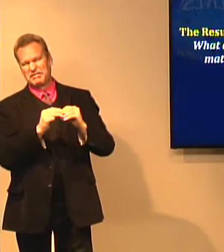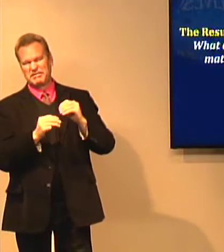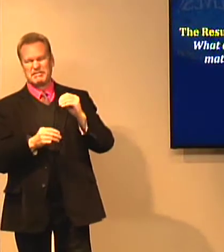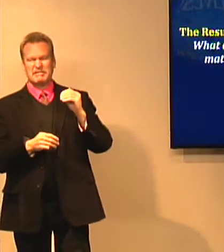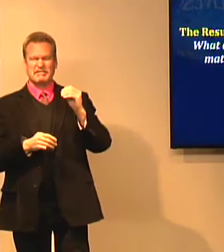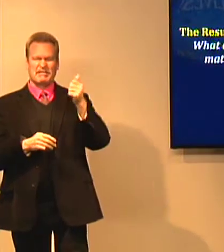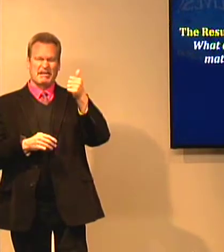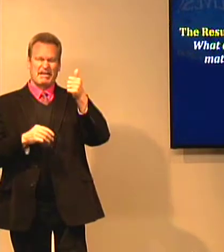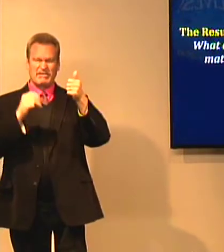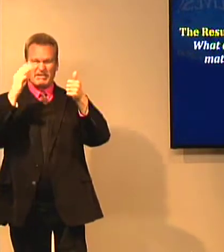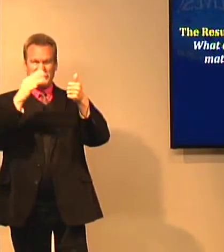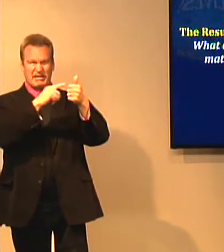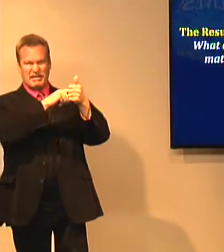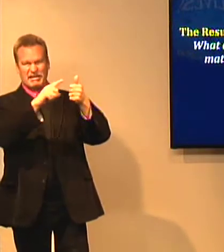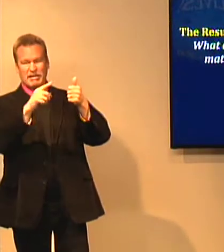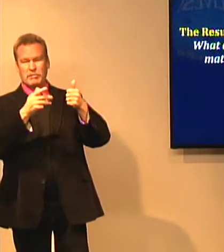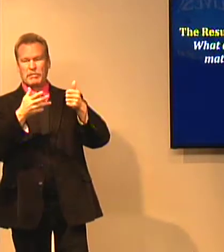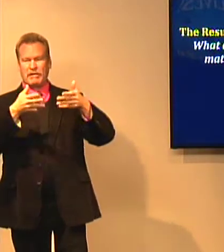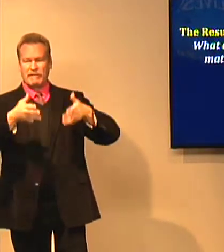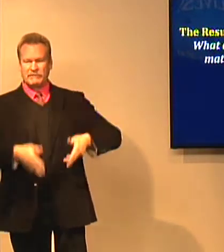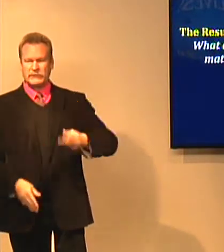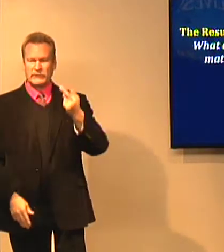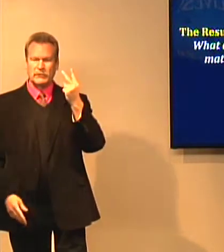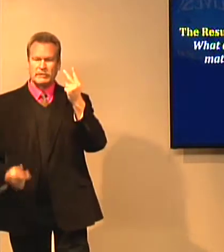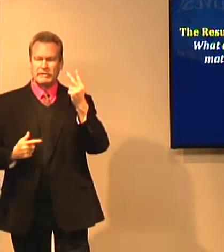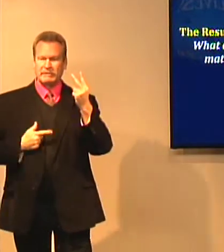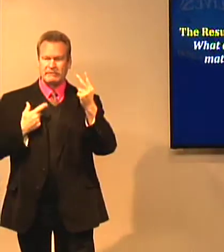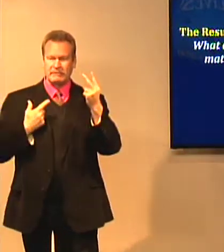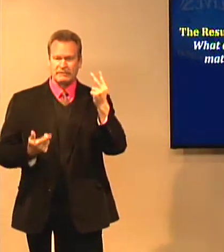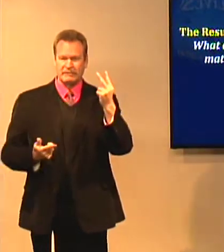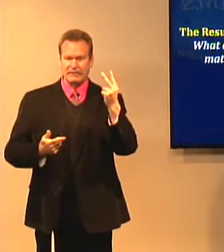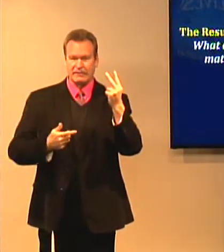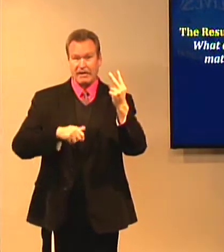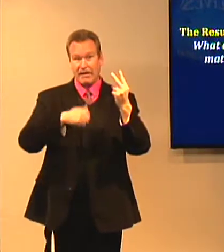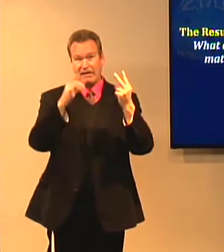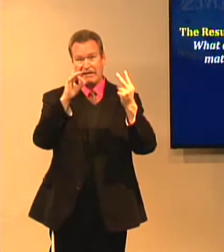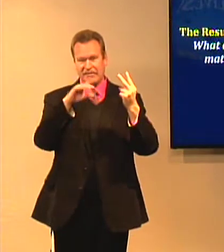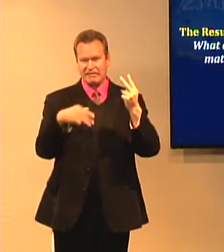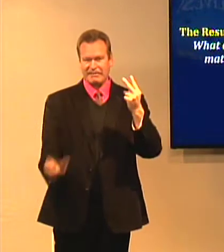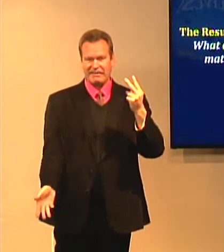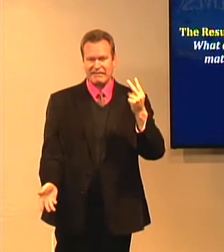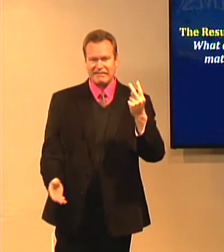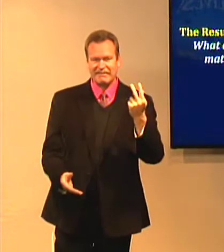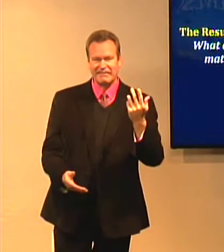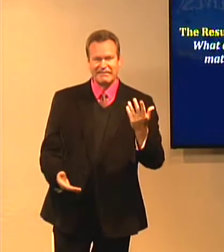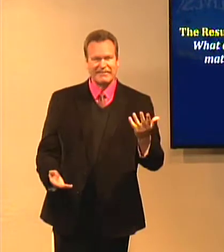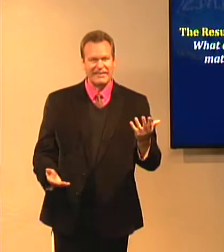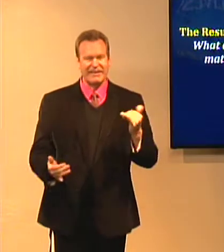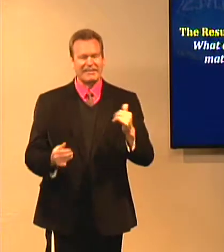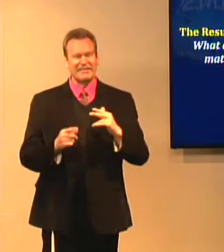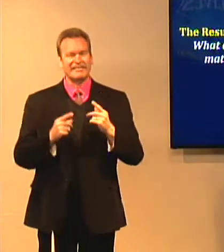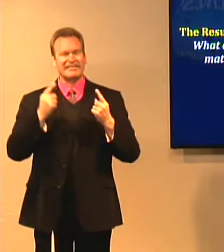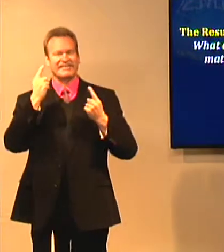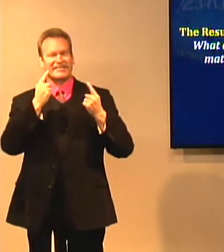there's only two professors alive out of 10